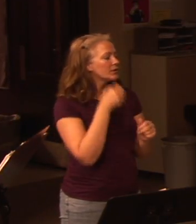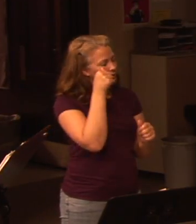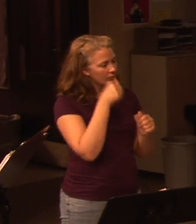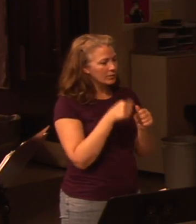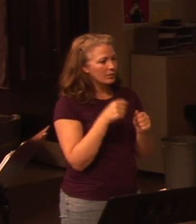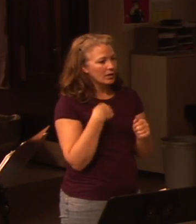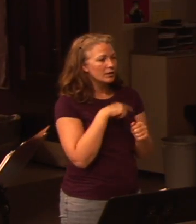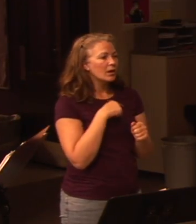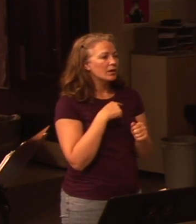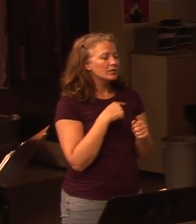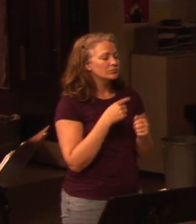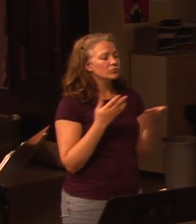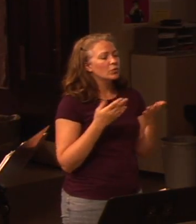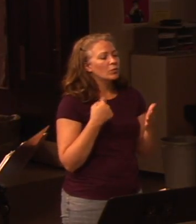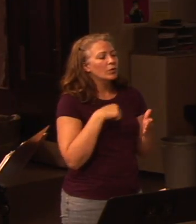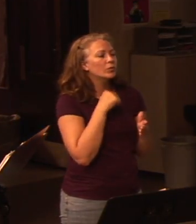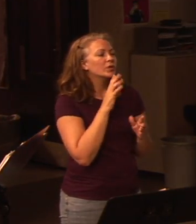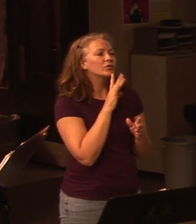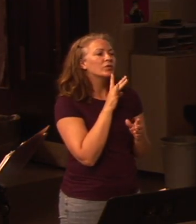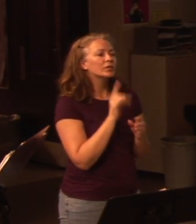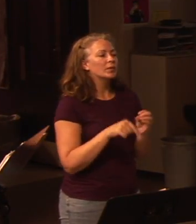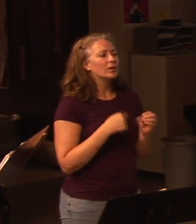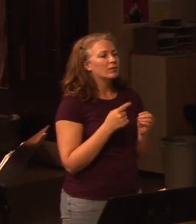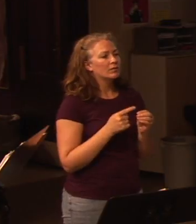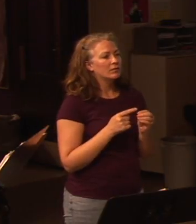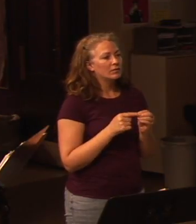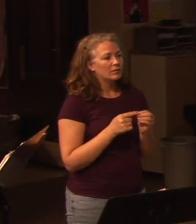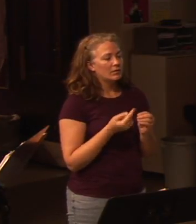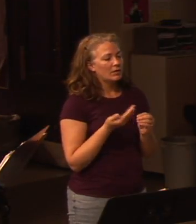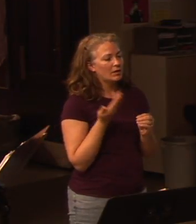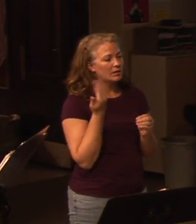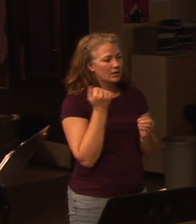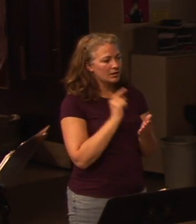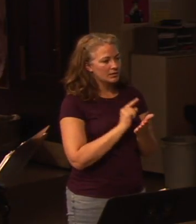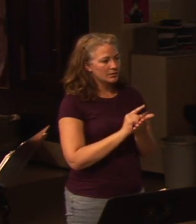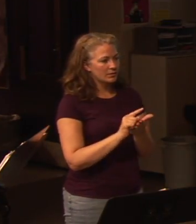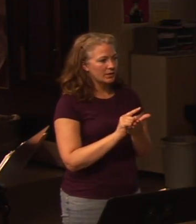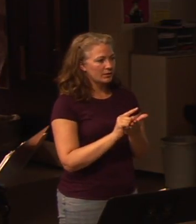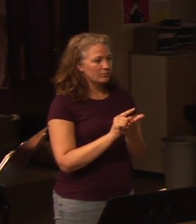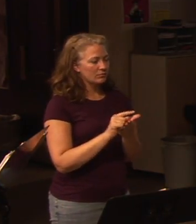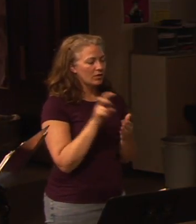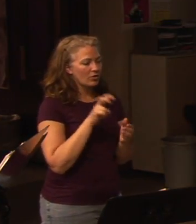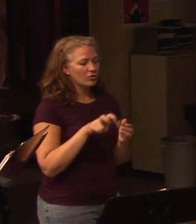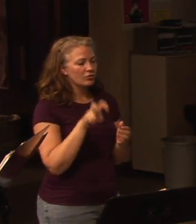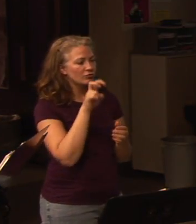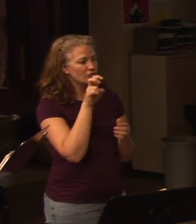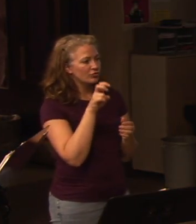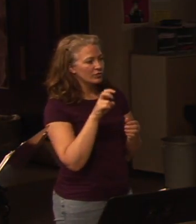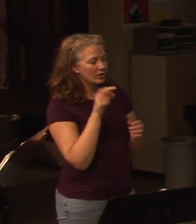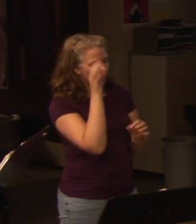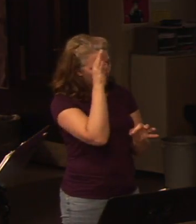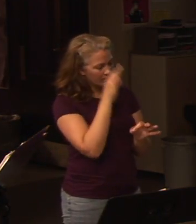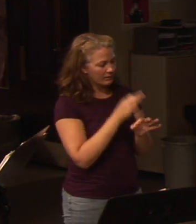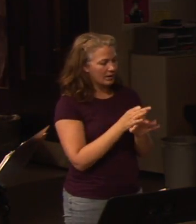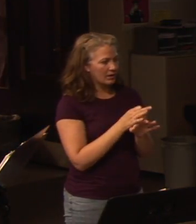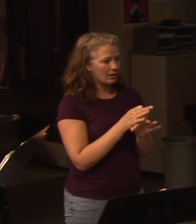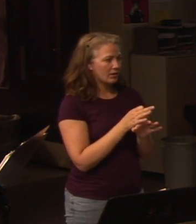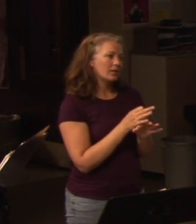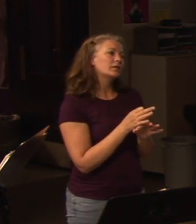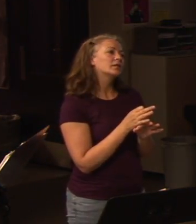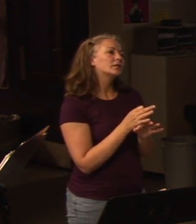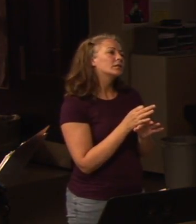what we talked about last week, where we were sharing about the journey of faith in this post-modern culture that we're a part of.